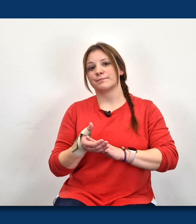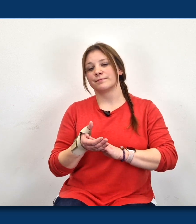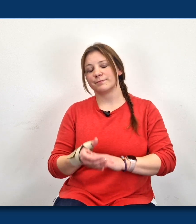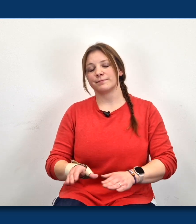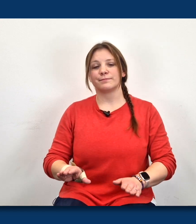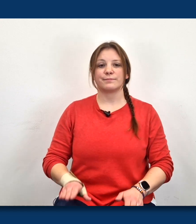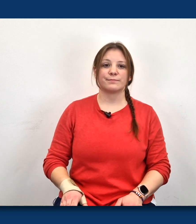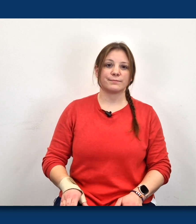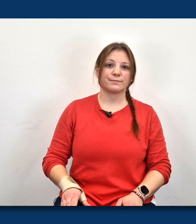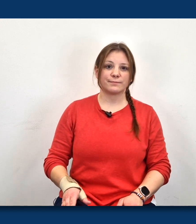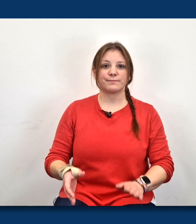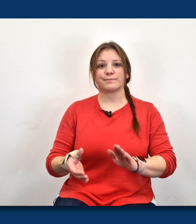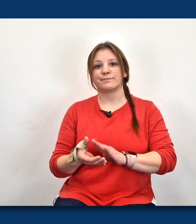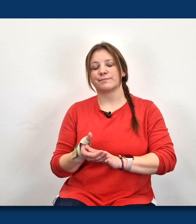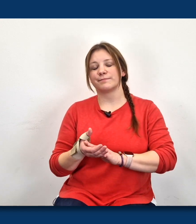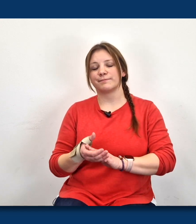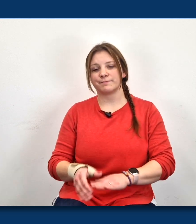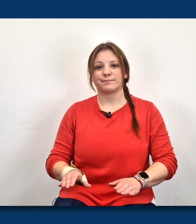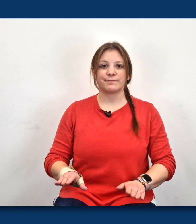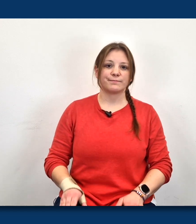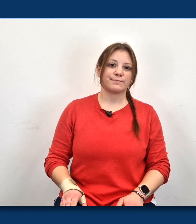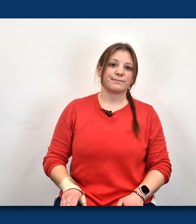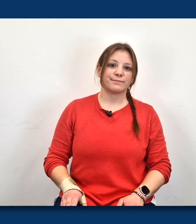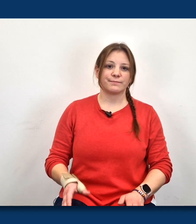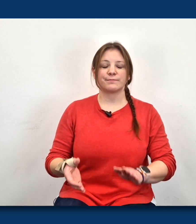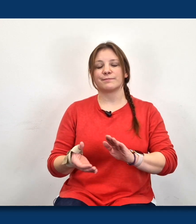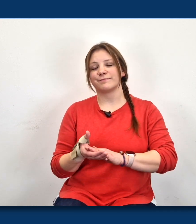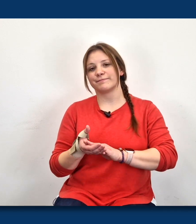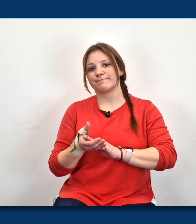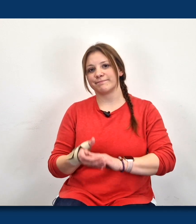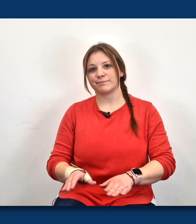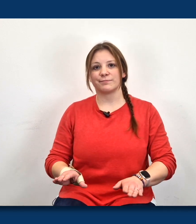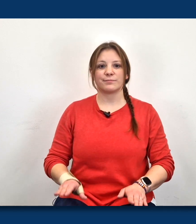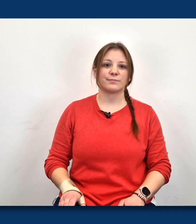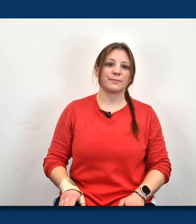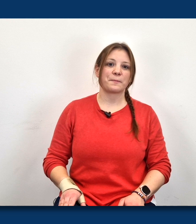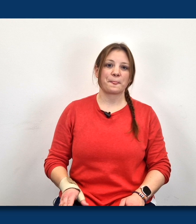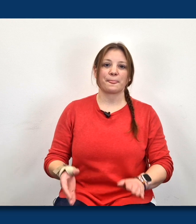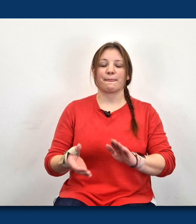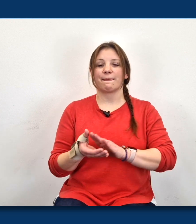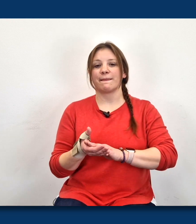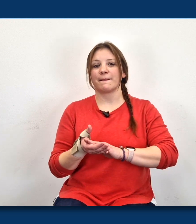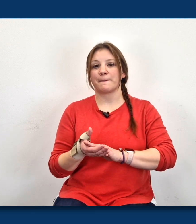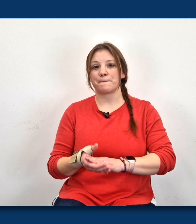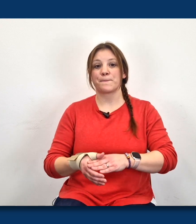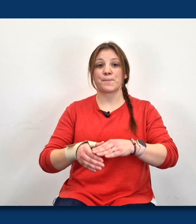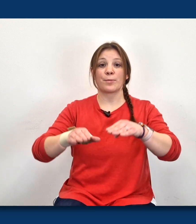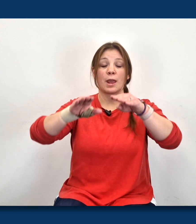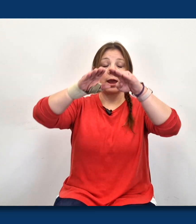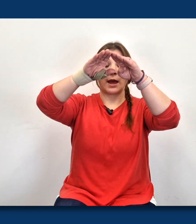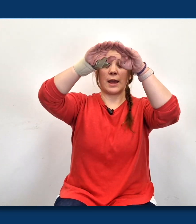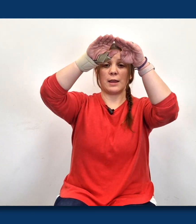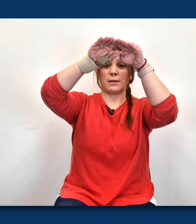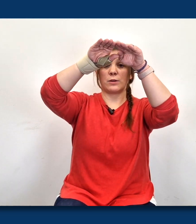and the fleas The the coral in the seas The butterflies and bees The caterpillars on the leaves It's